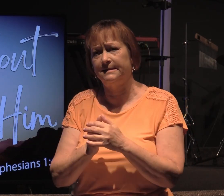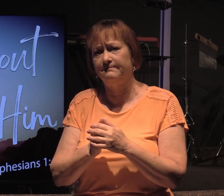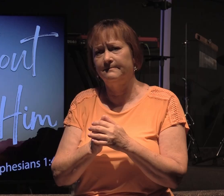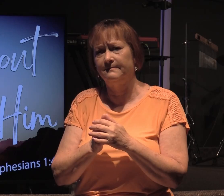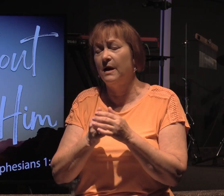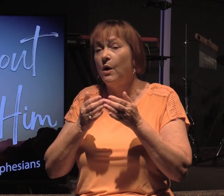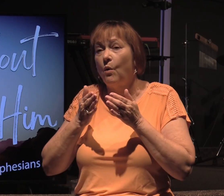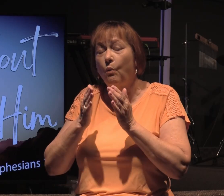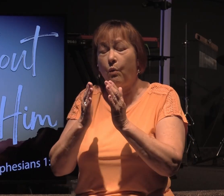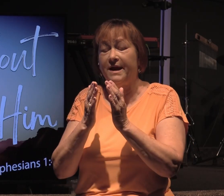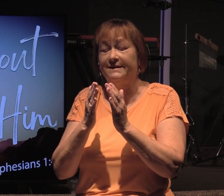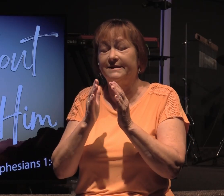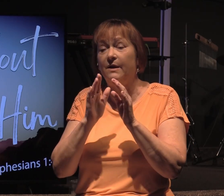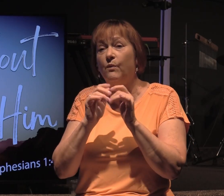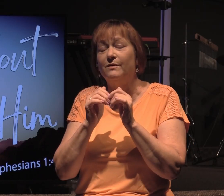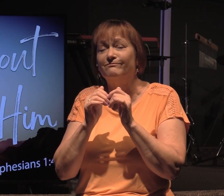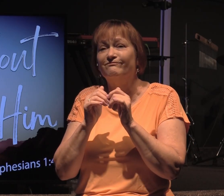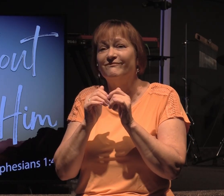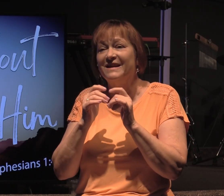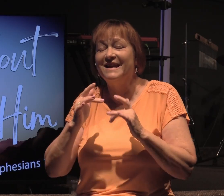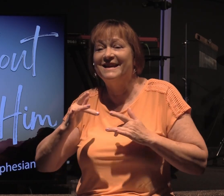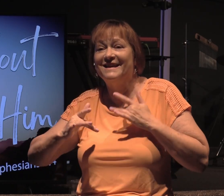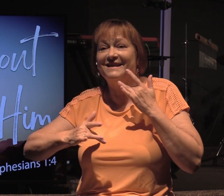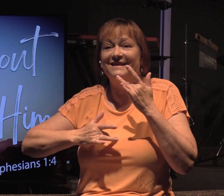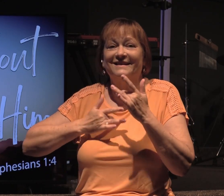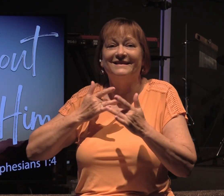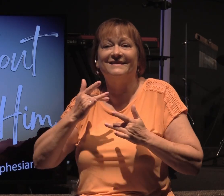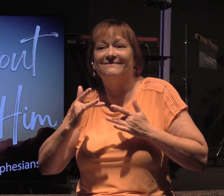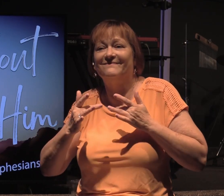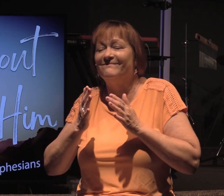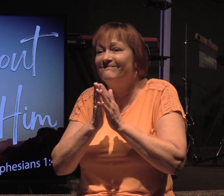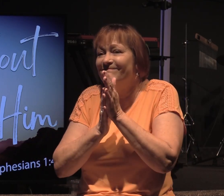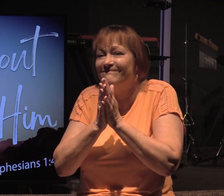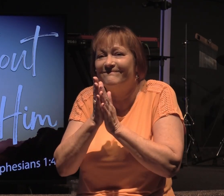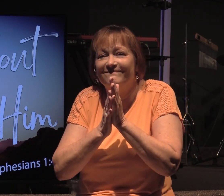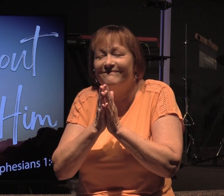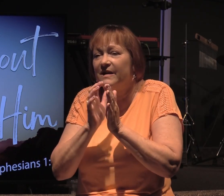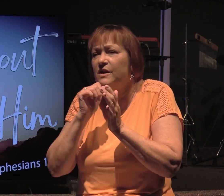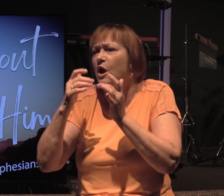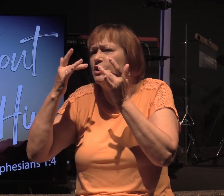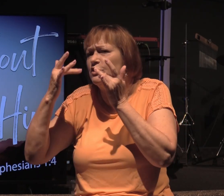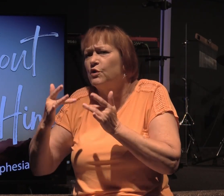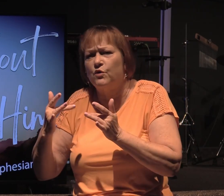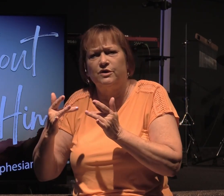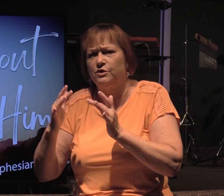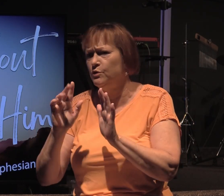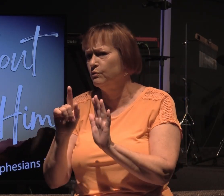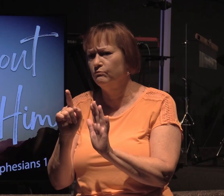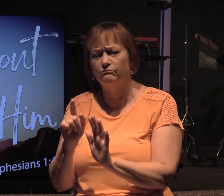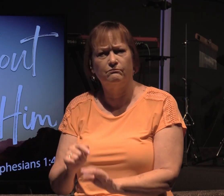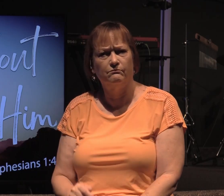in ways that will activate you, excite you, and not discourage you or drain you.